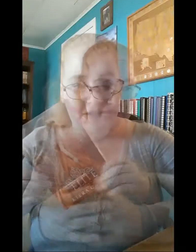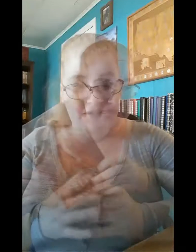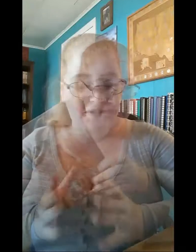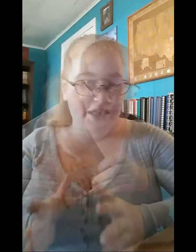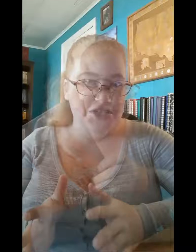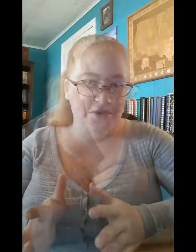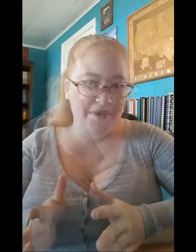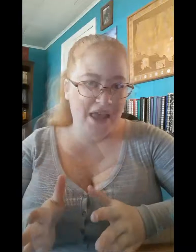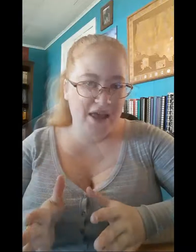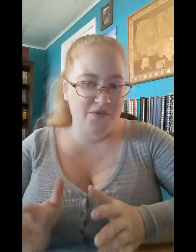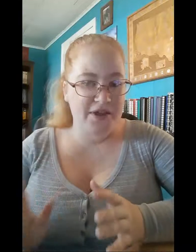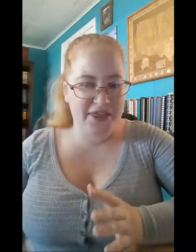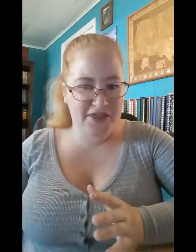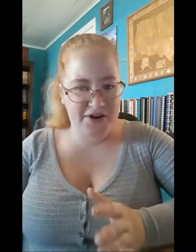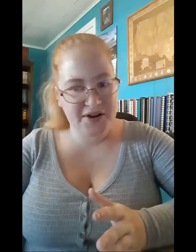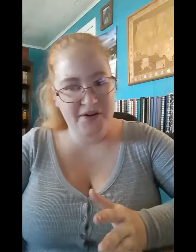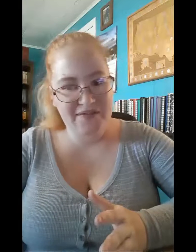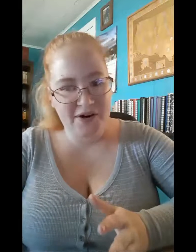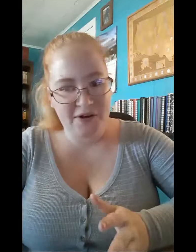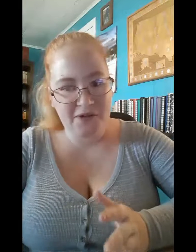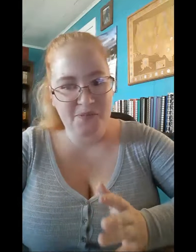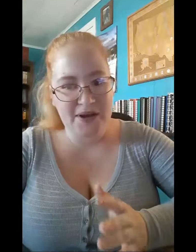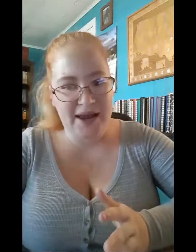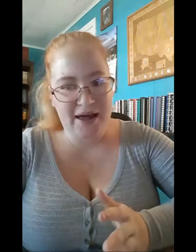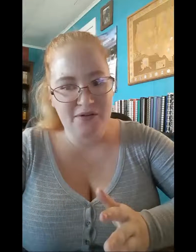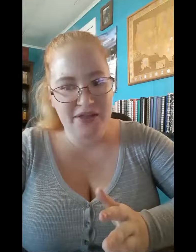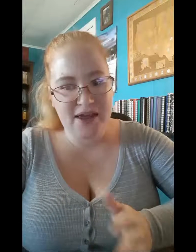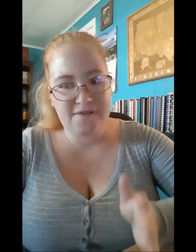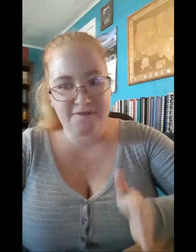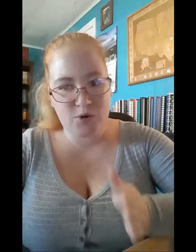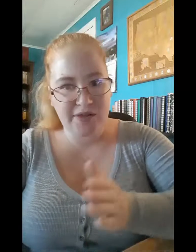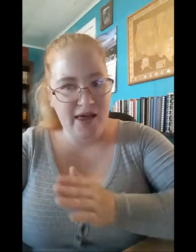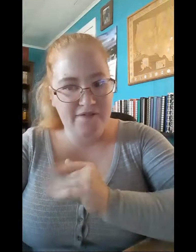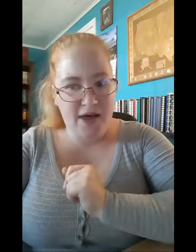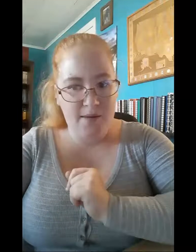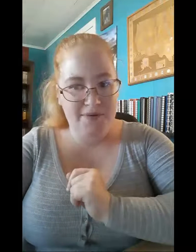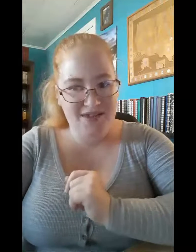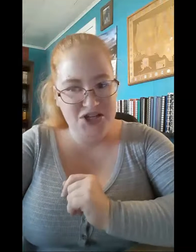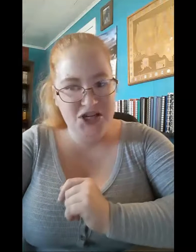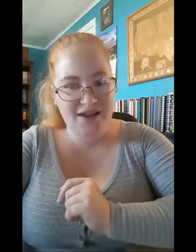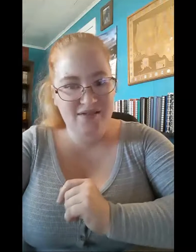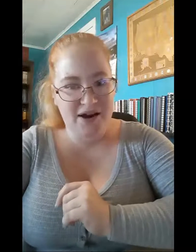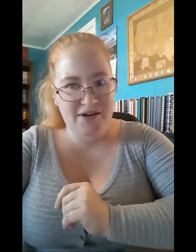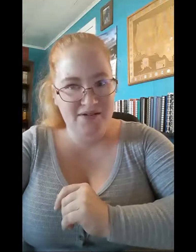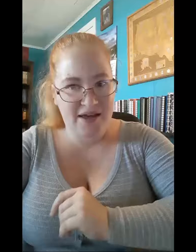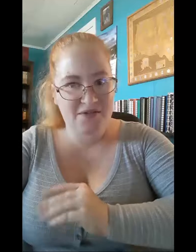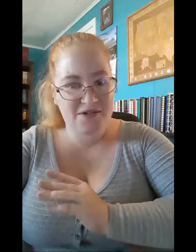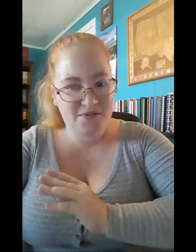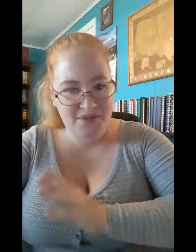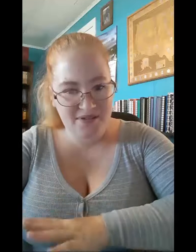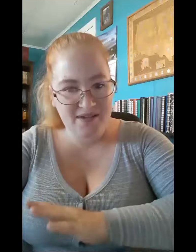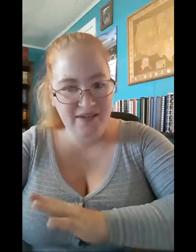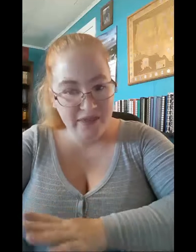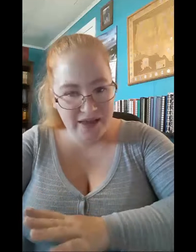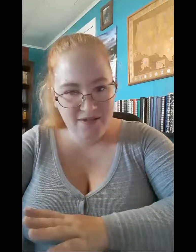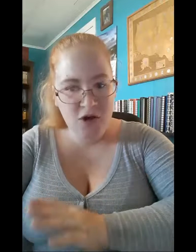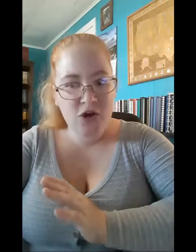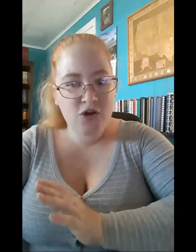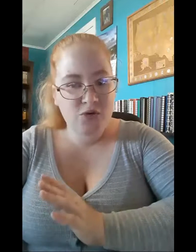The selection began with 35 girls, but now the for love competition is narrowed down to six elites who